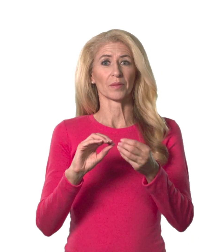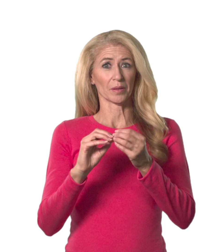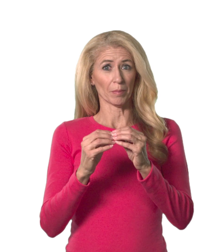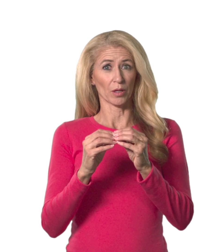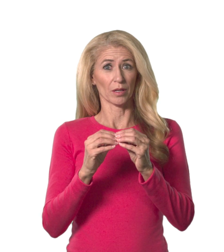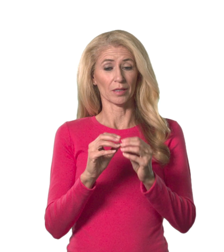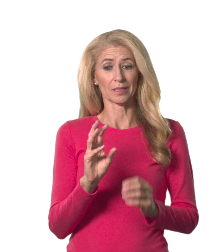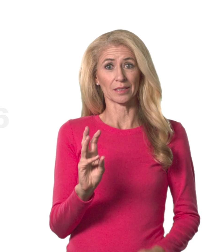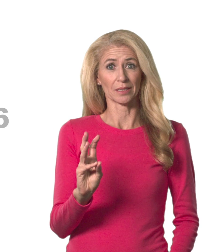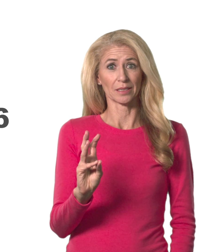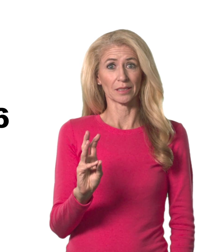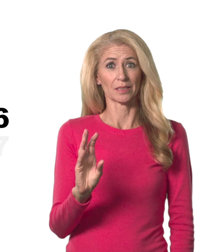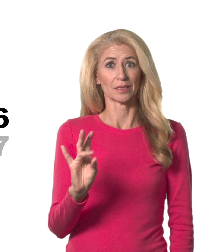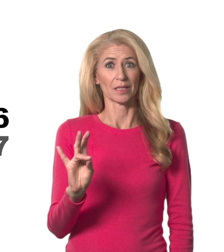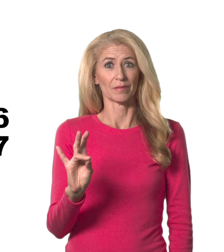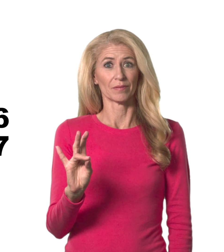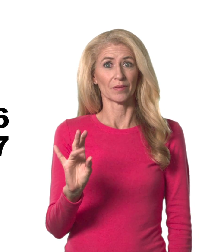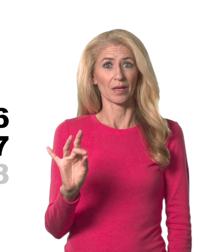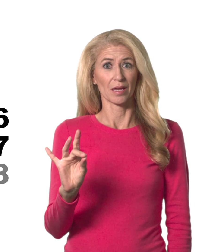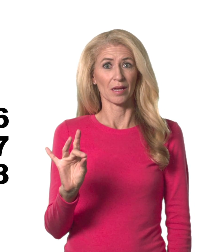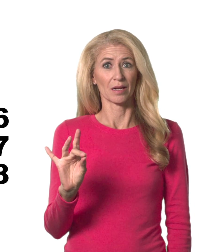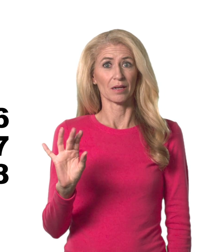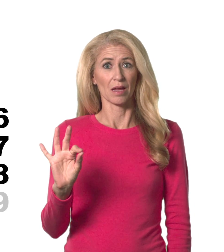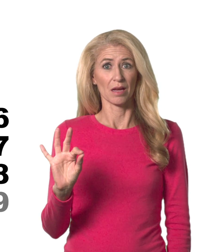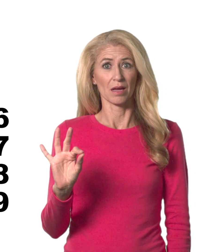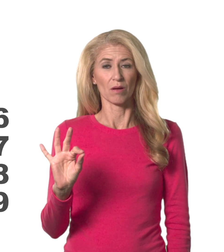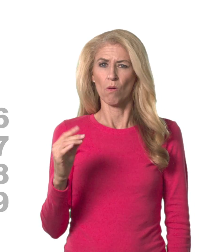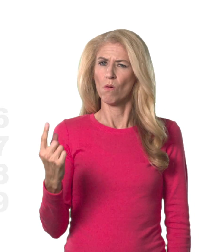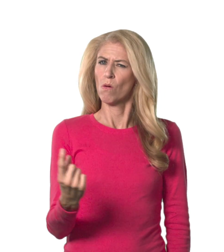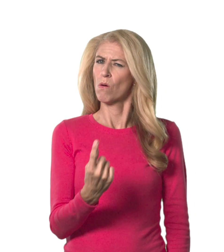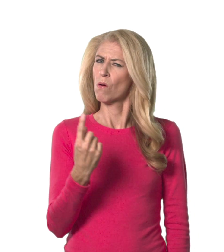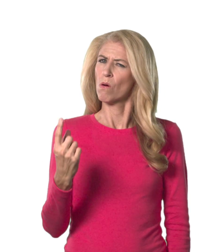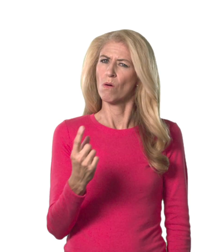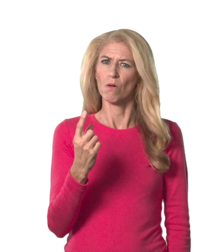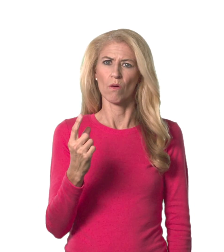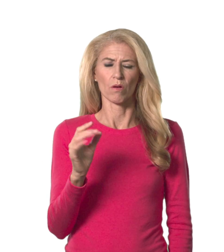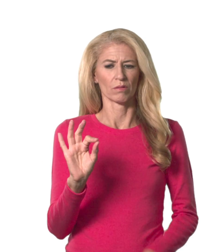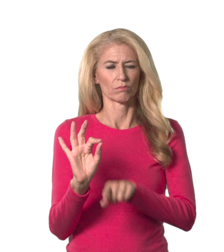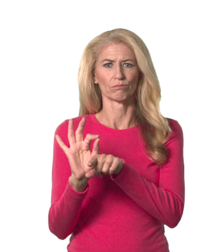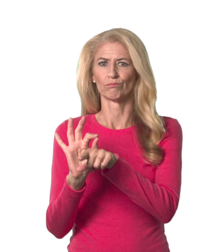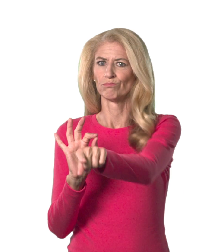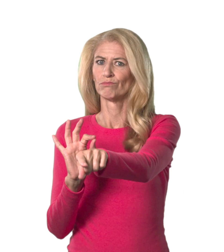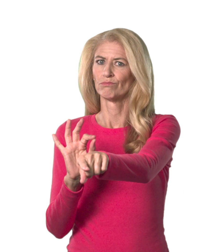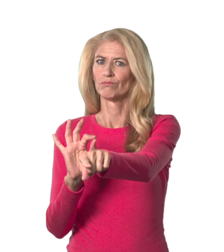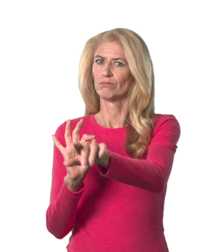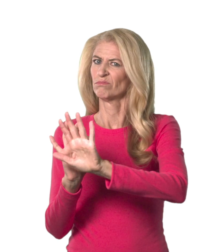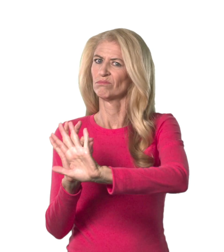Small numbers 6, 7, 8, and 9 should always be signed with the palm facing away from you.